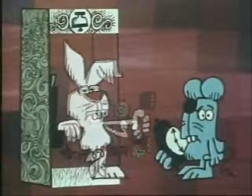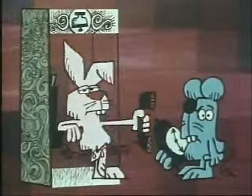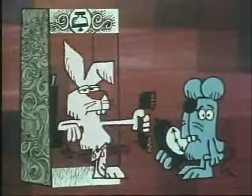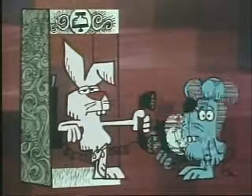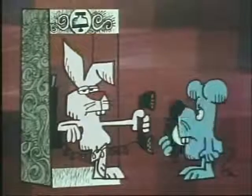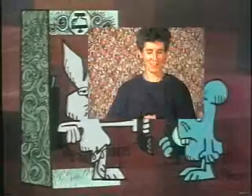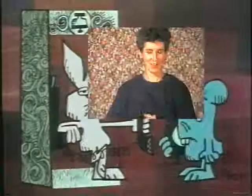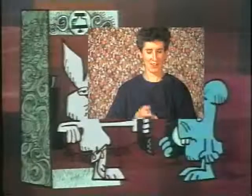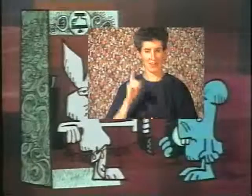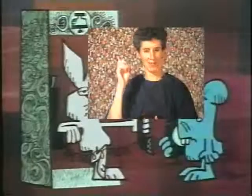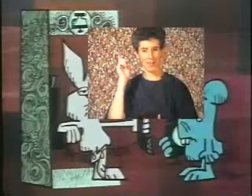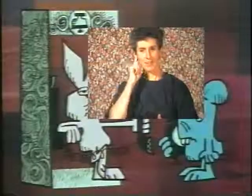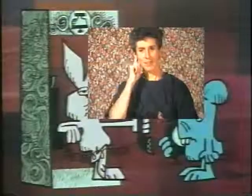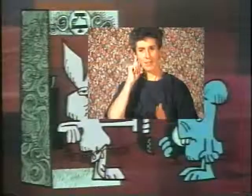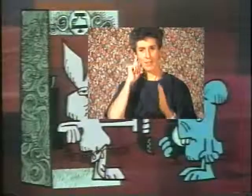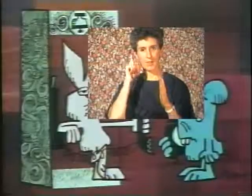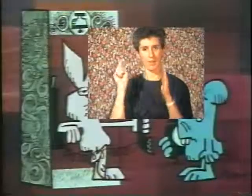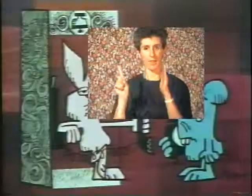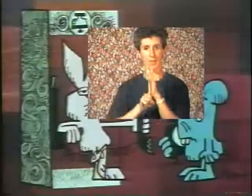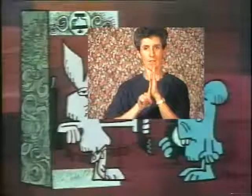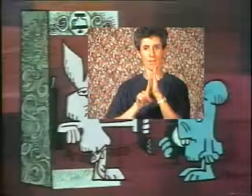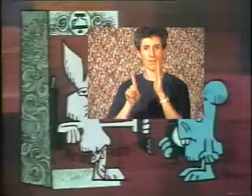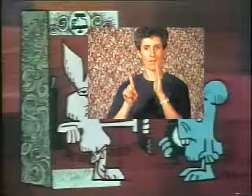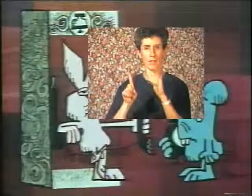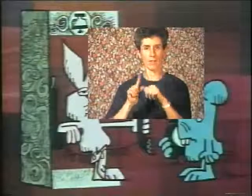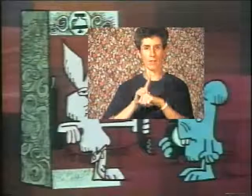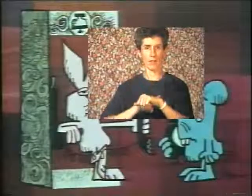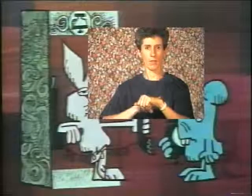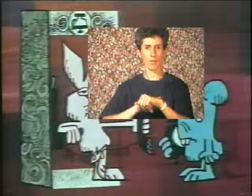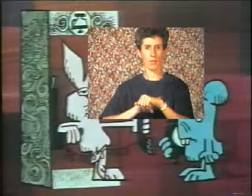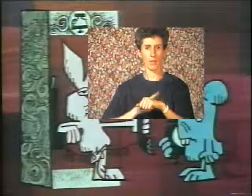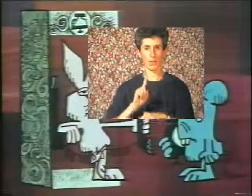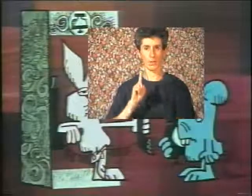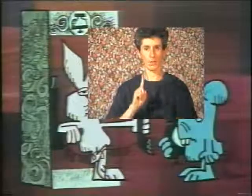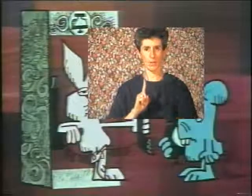At the sound of the tone, the time will be exactly 1.37.